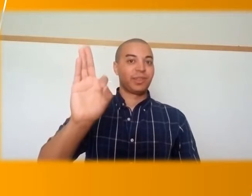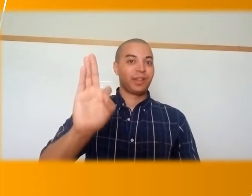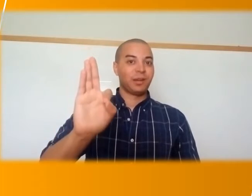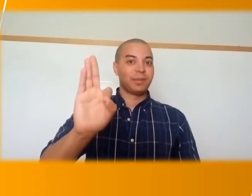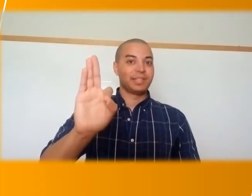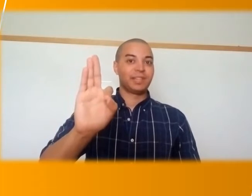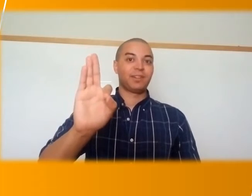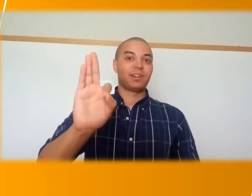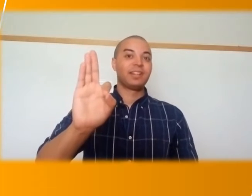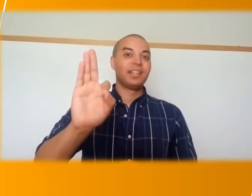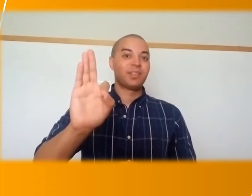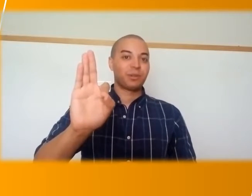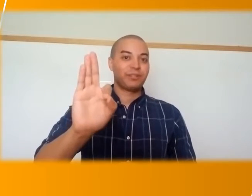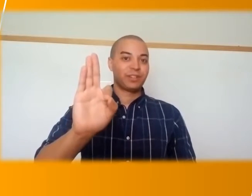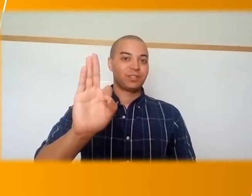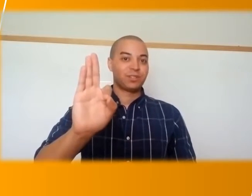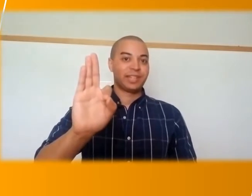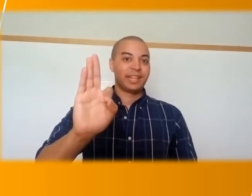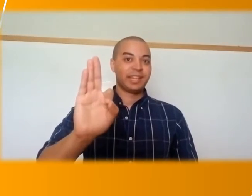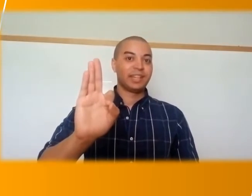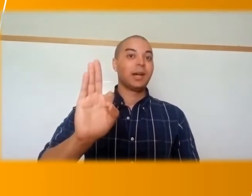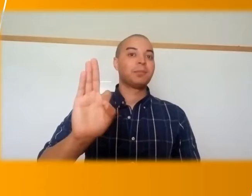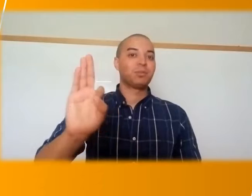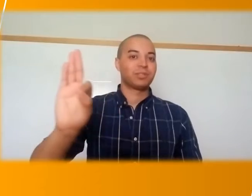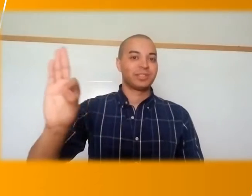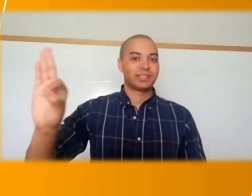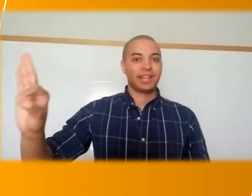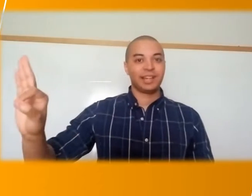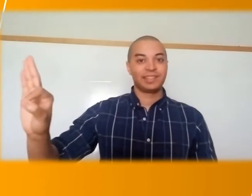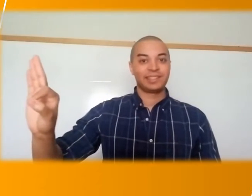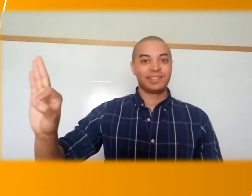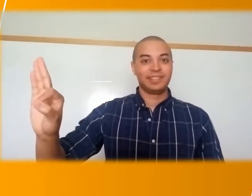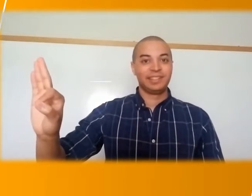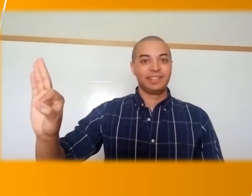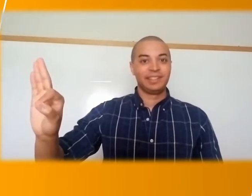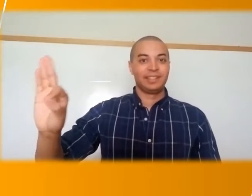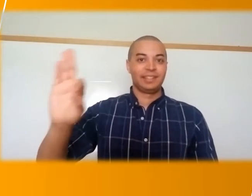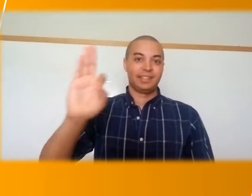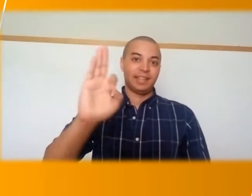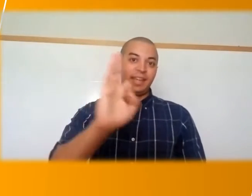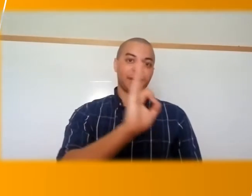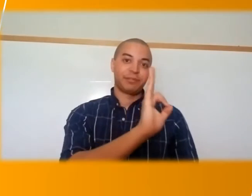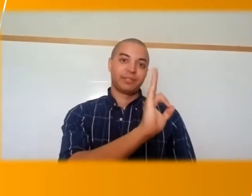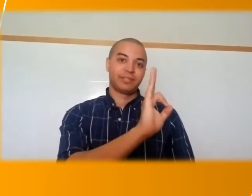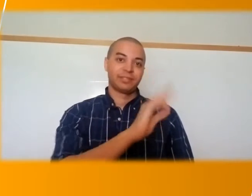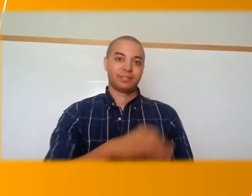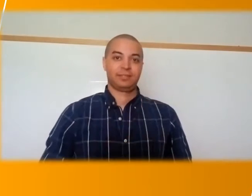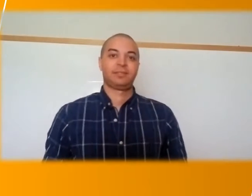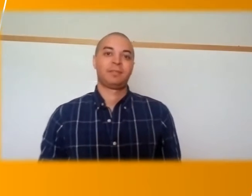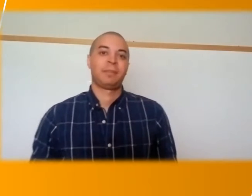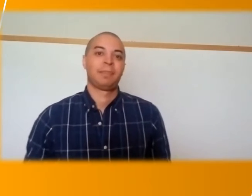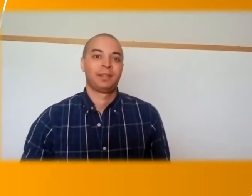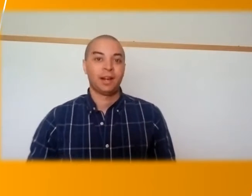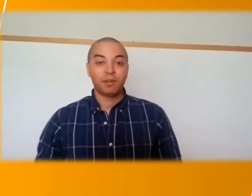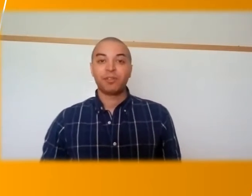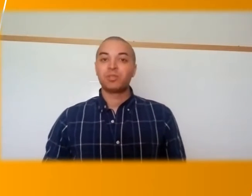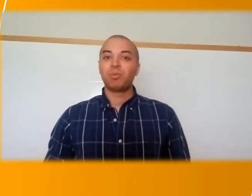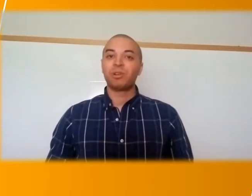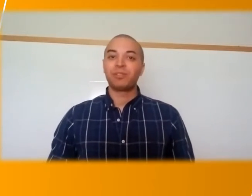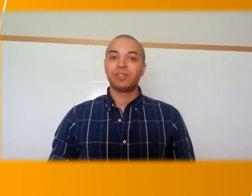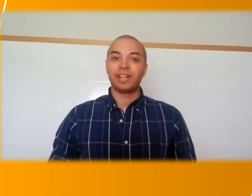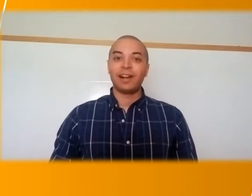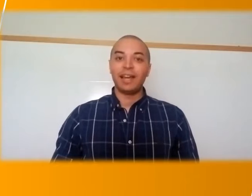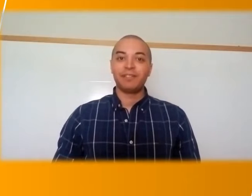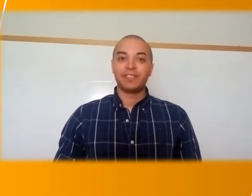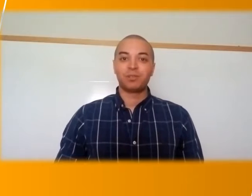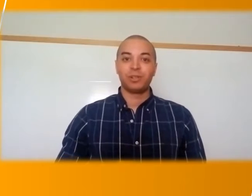to our thumb and leave our three fingers on the end up towards the sky. F. Our first